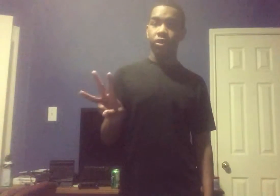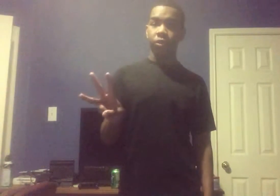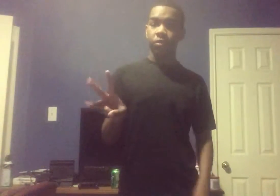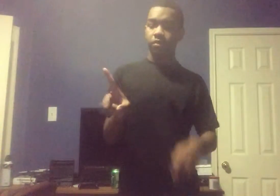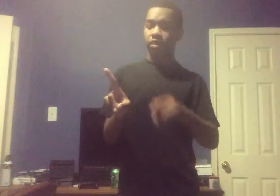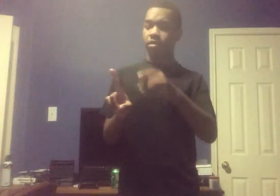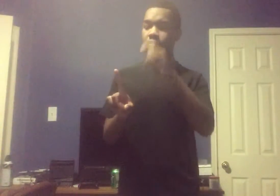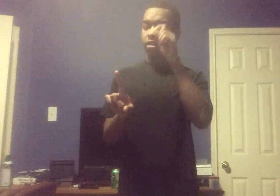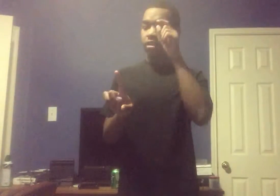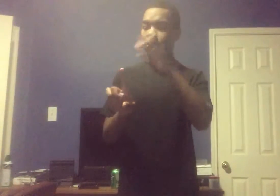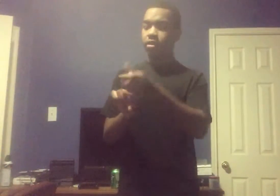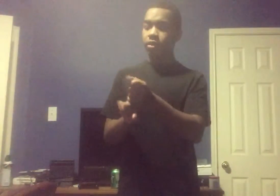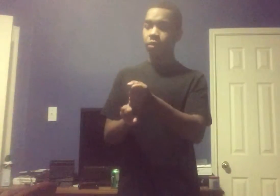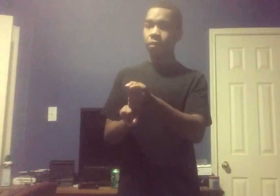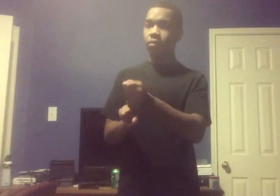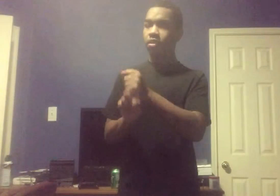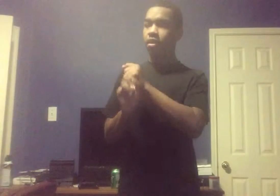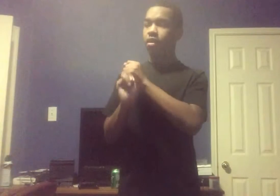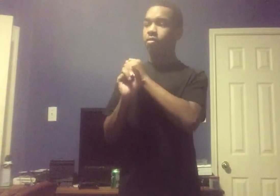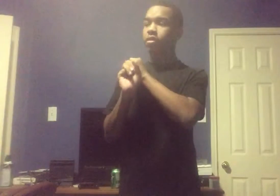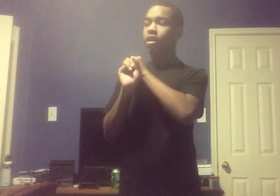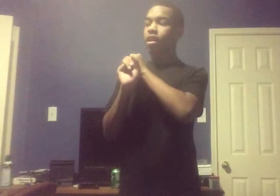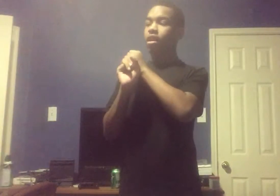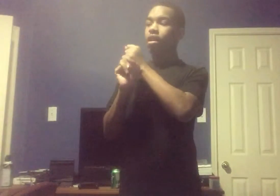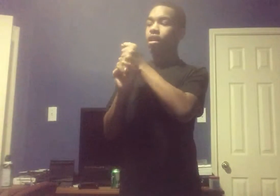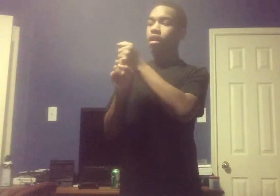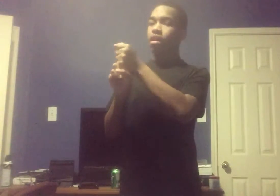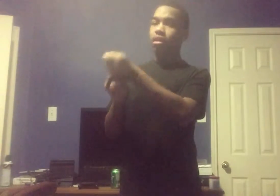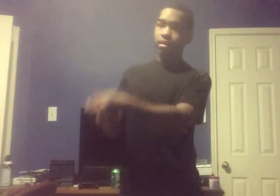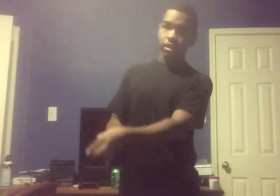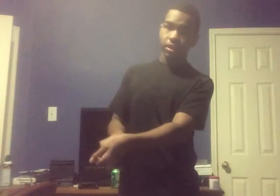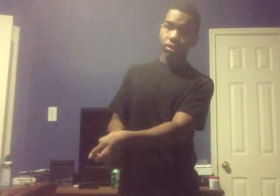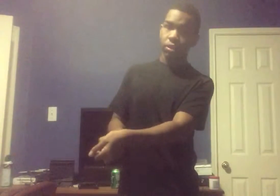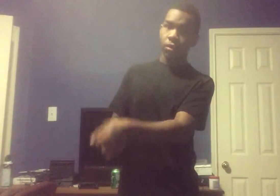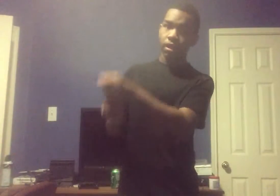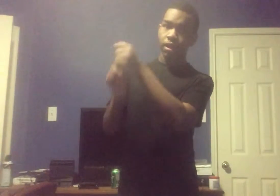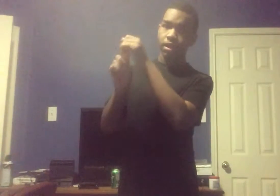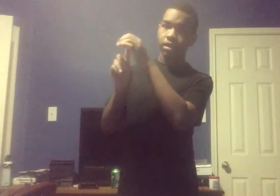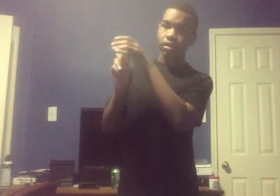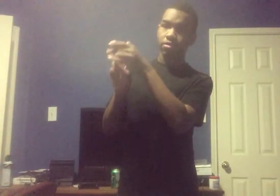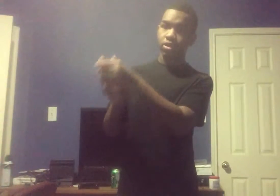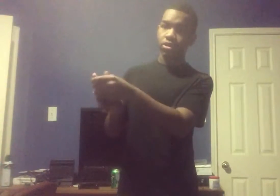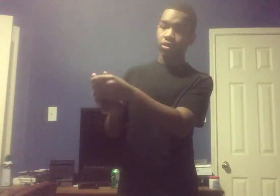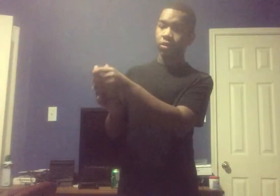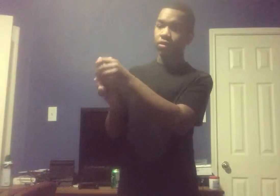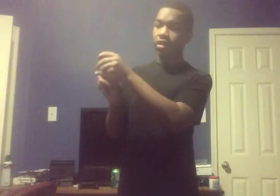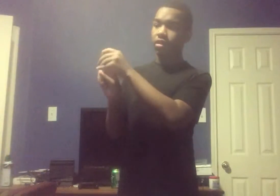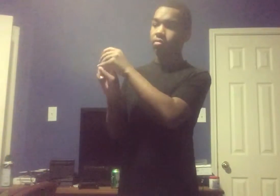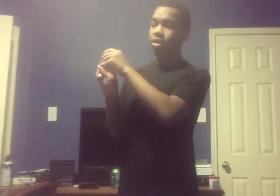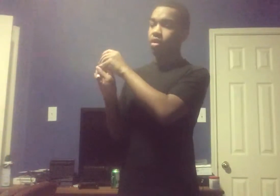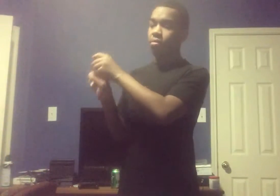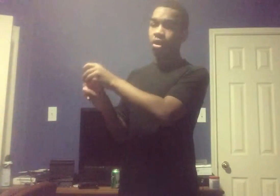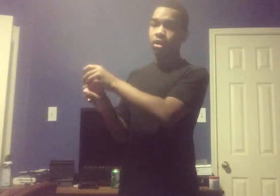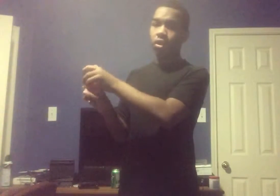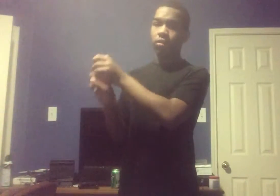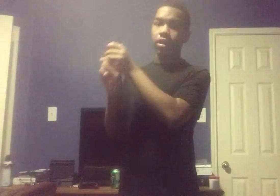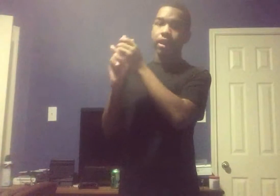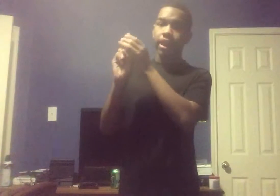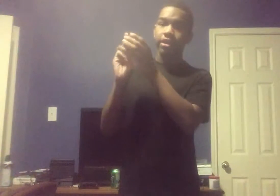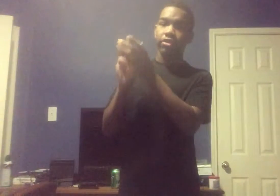cues from the red cue from Casino Cola, the blue cue from Market Cola, and the